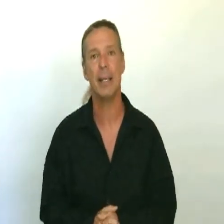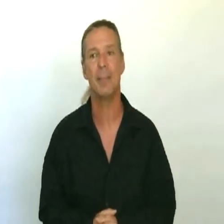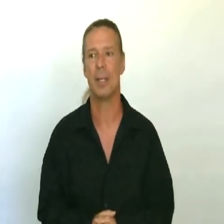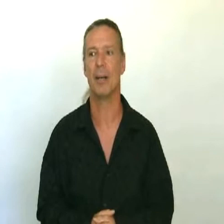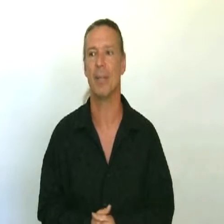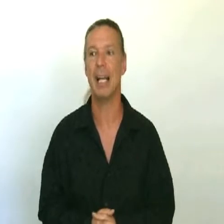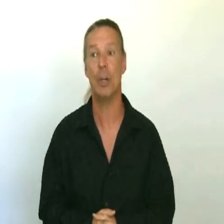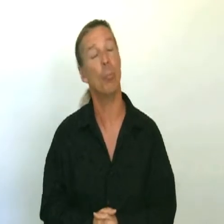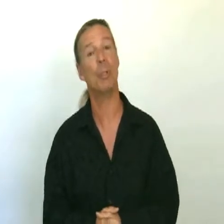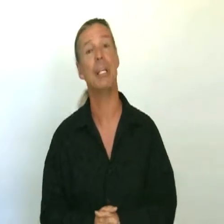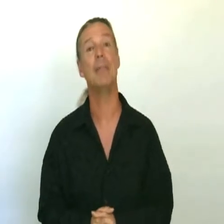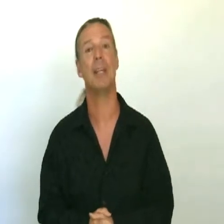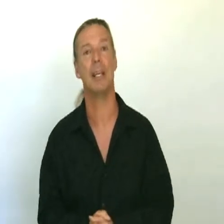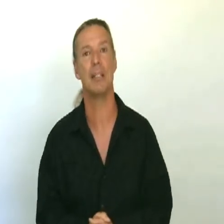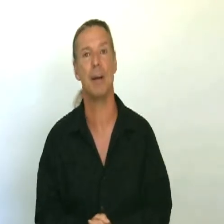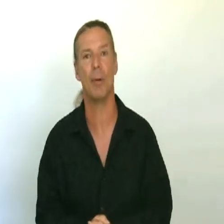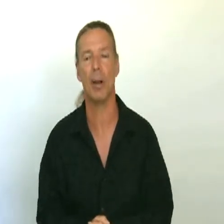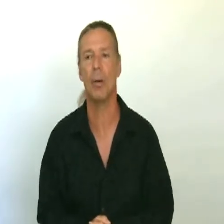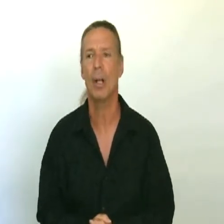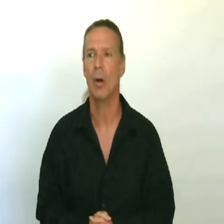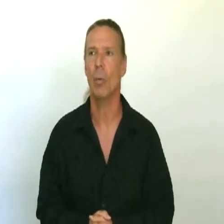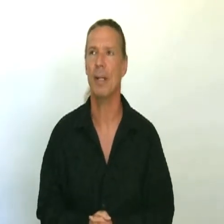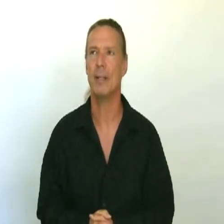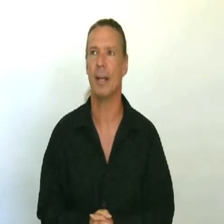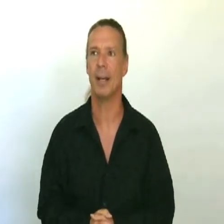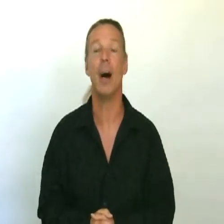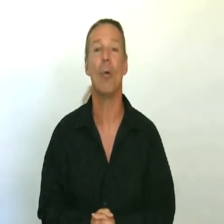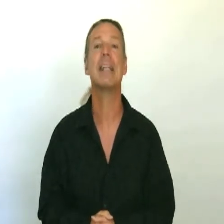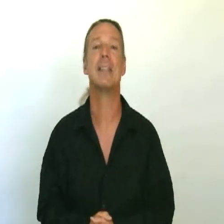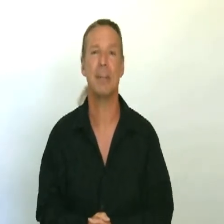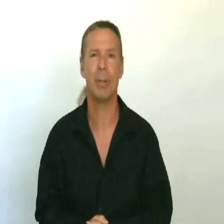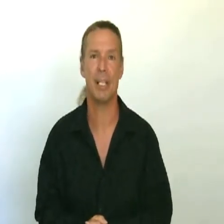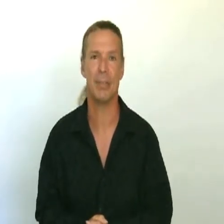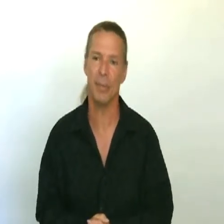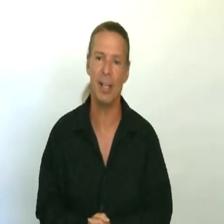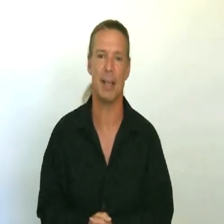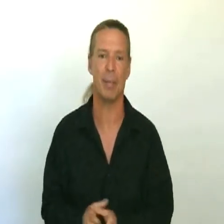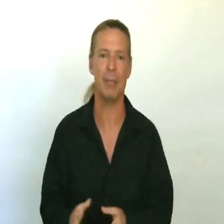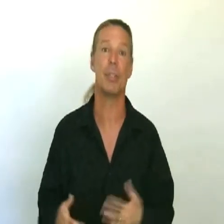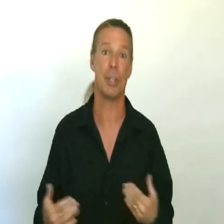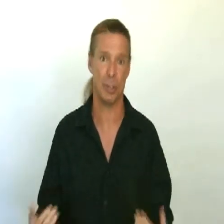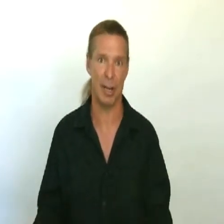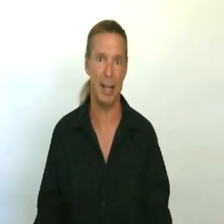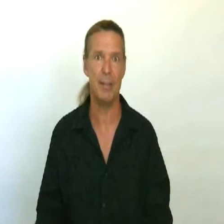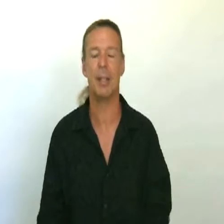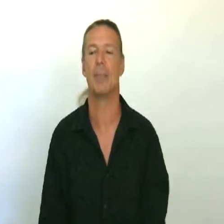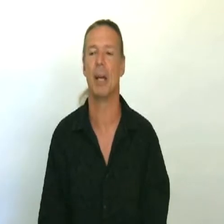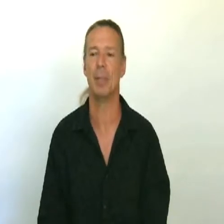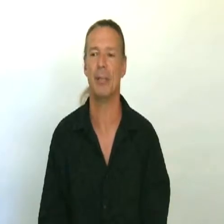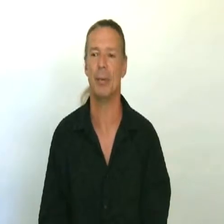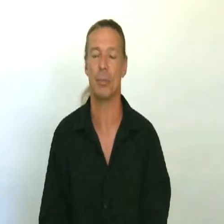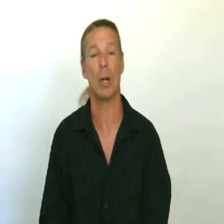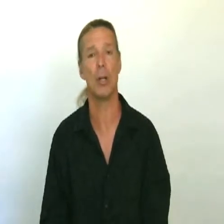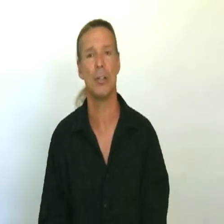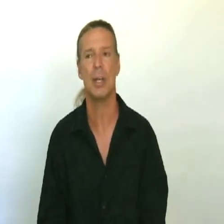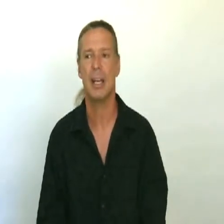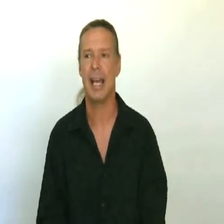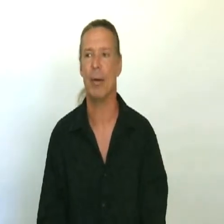I don't believe that his vibrato was a resting place for the voice. I believe it was contrived. I believe it was rehearsed, and it